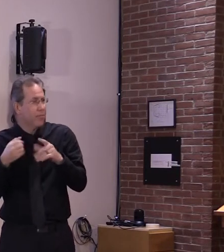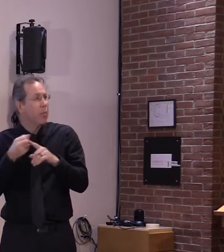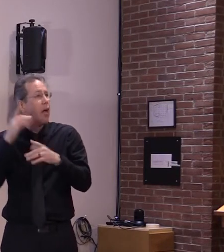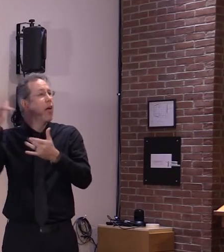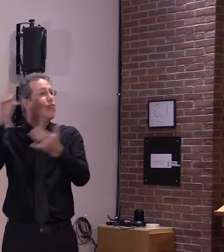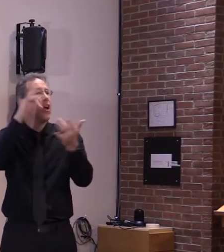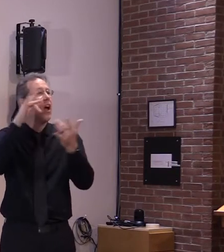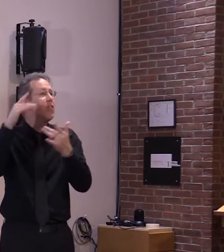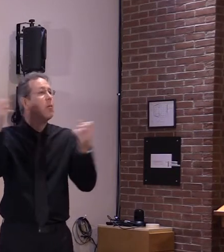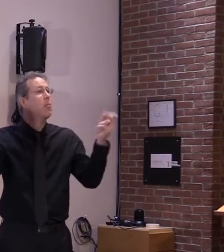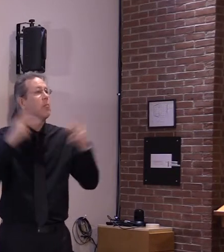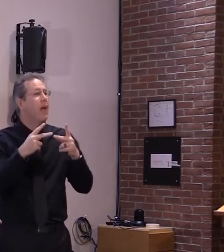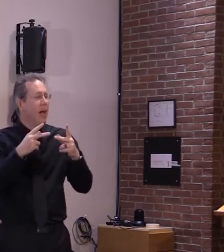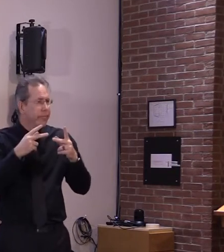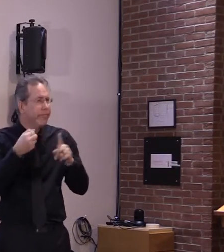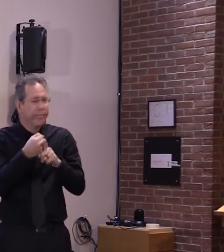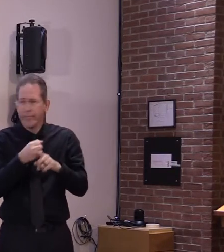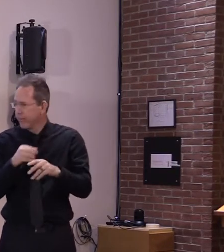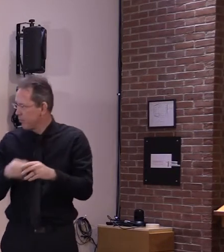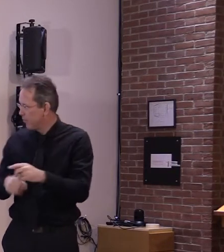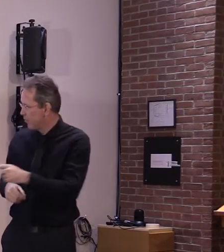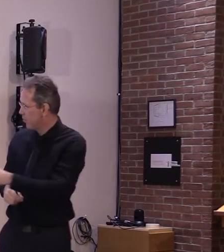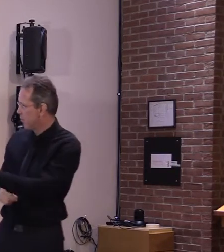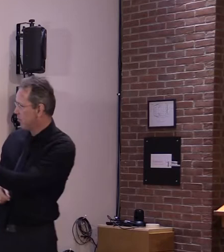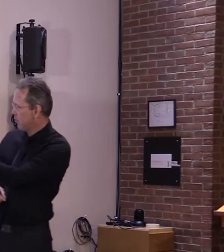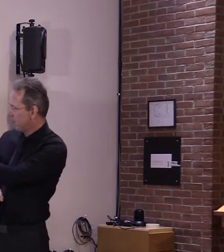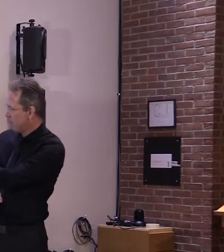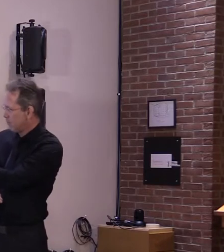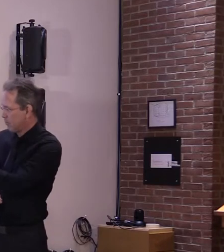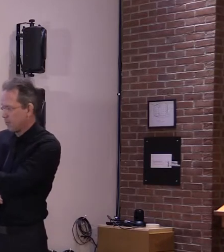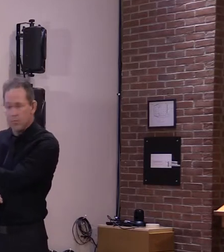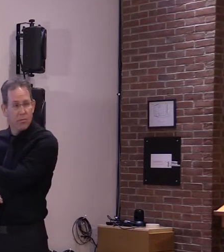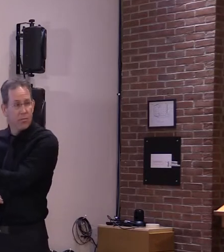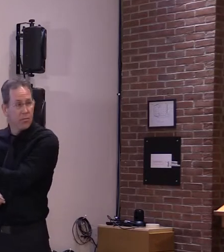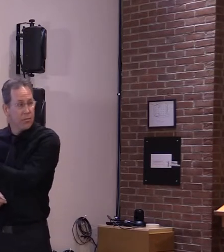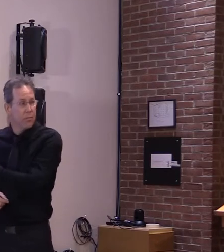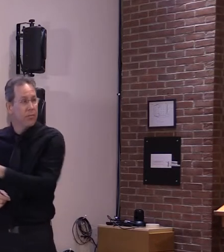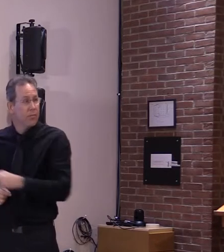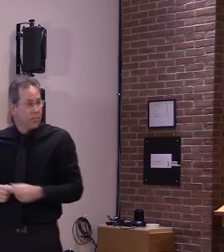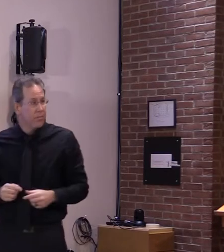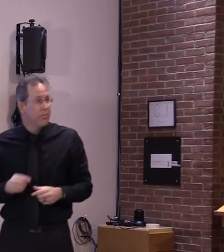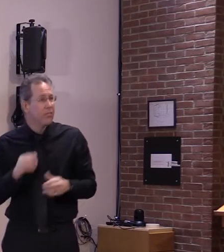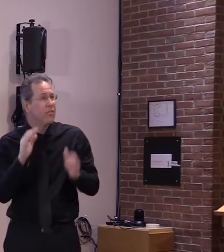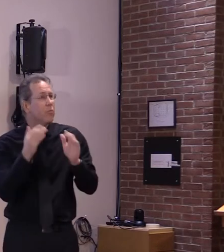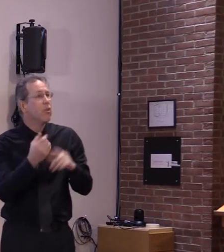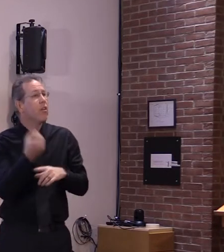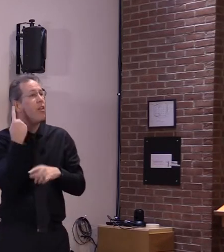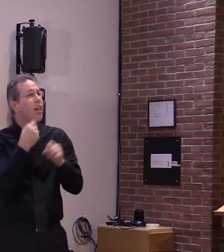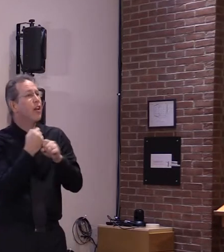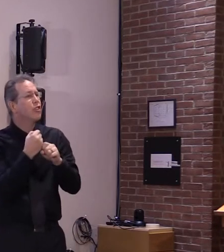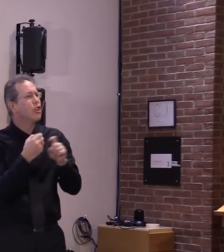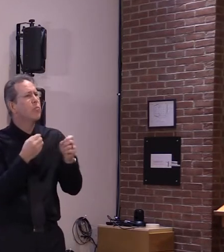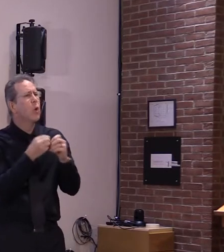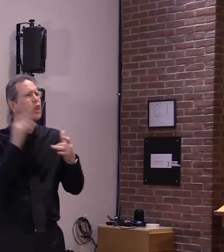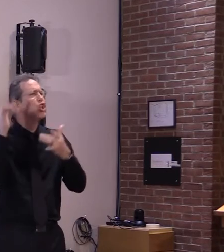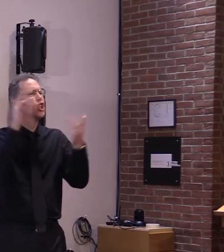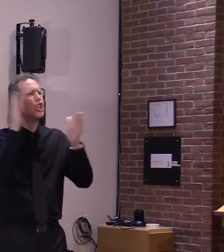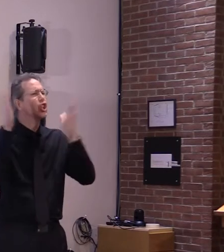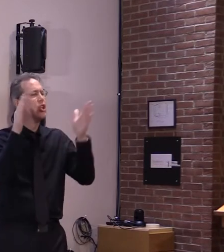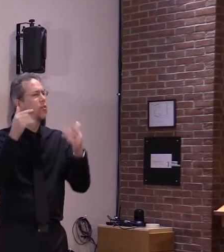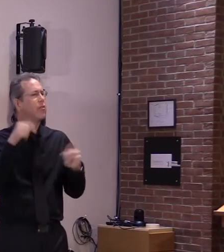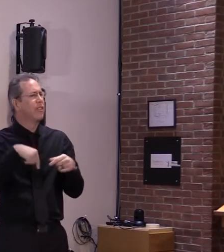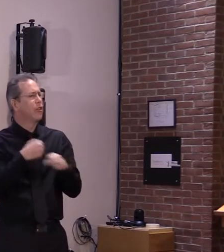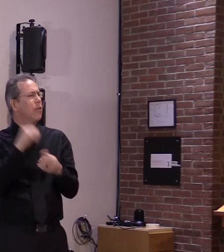when compared to 2019 these difficult sacrifices made vermont the third